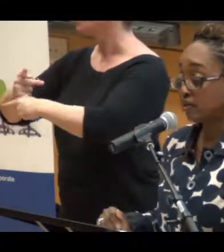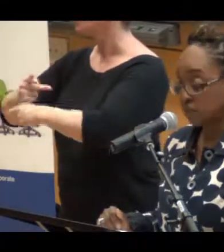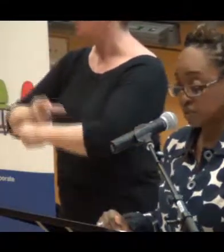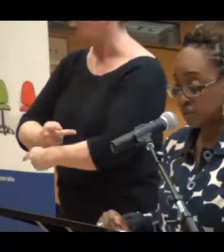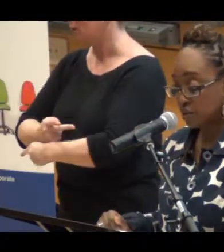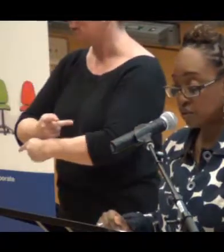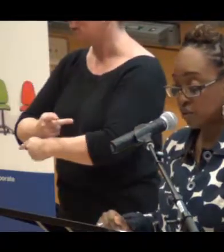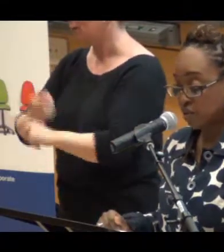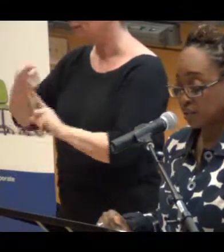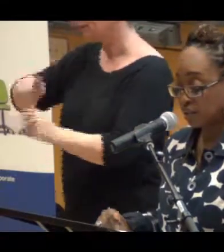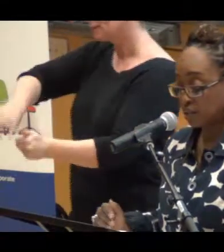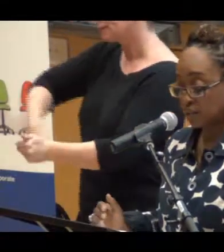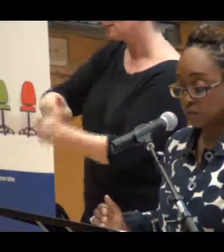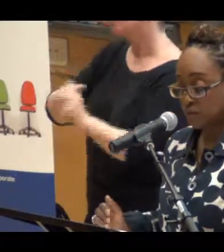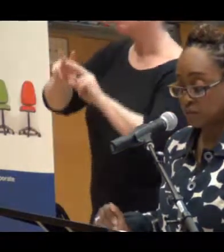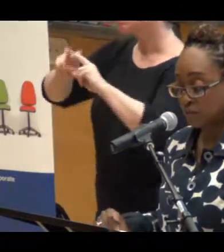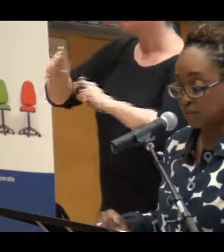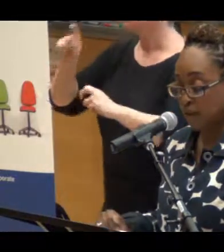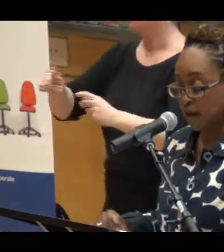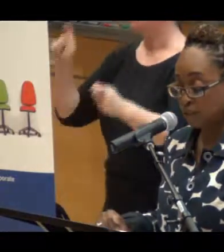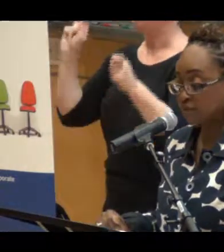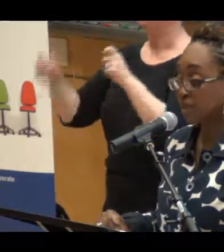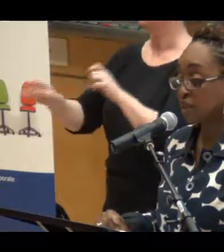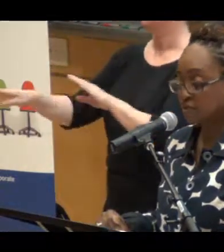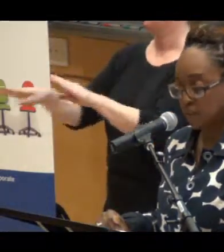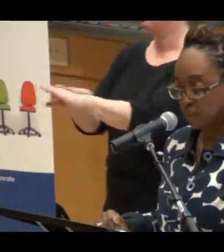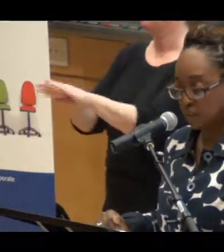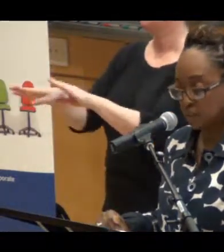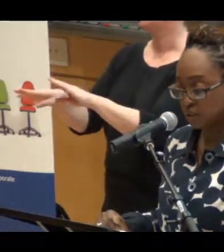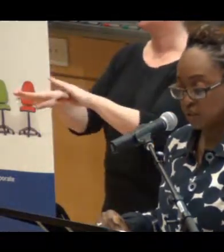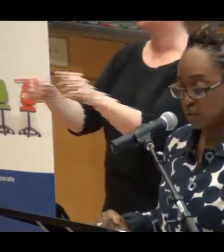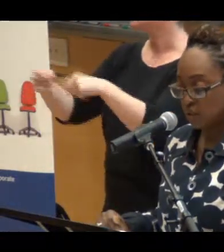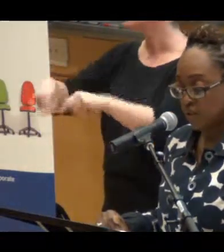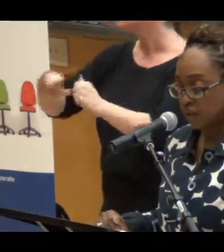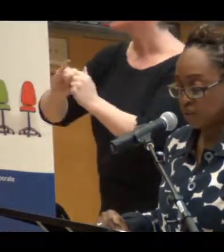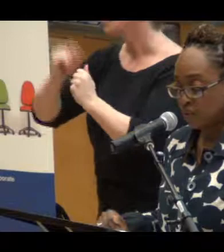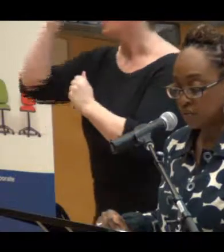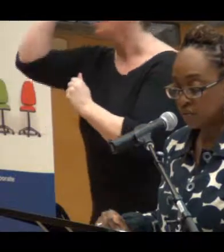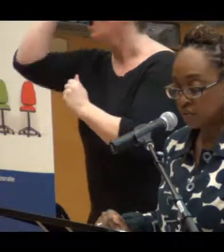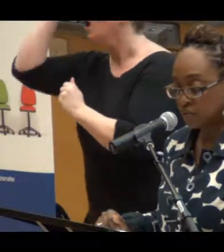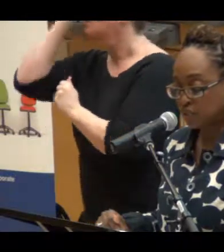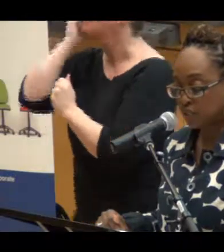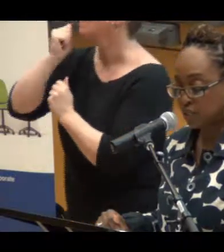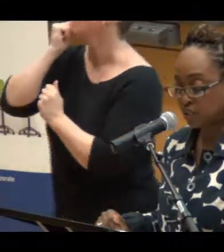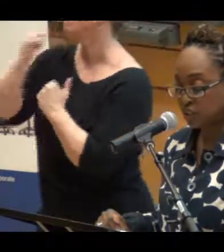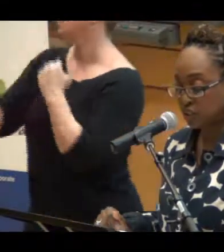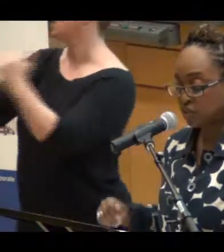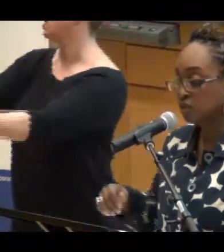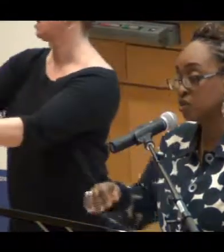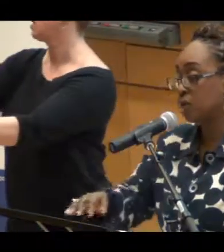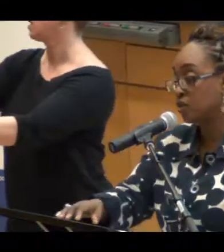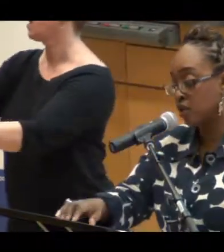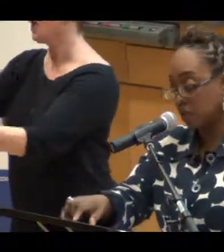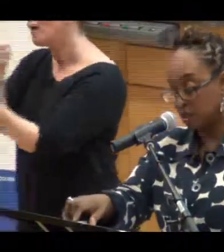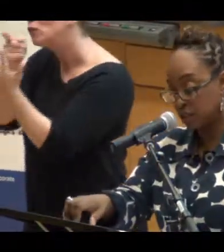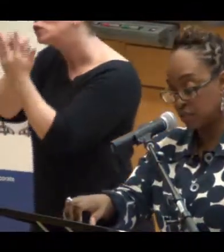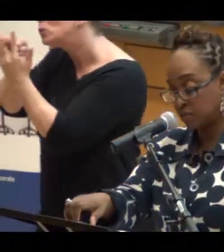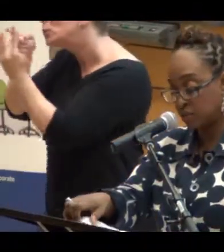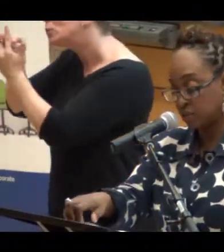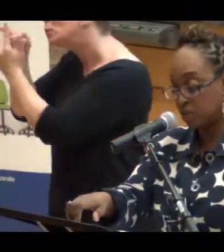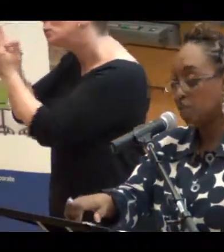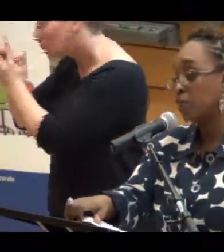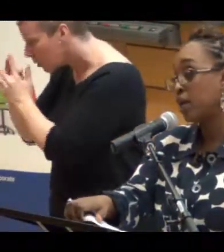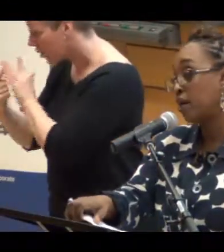change behavior, the ways in which people actively think about things, we have to get through to and change those underlying